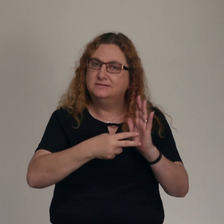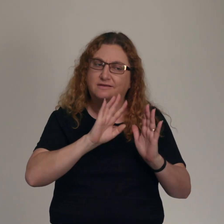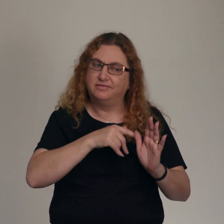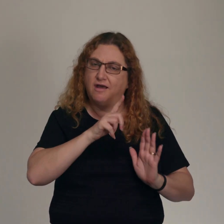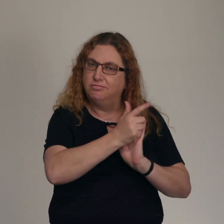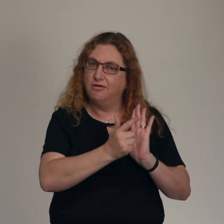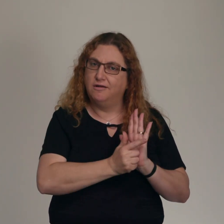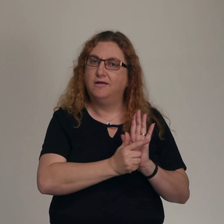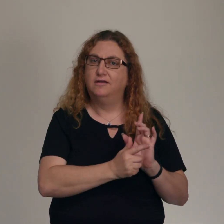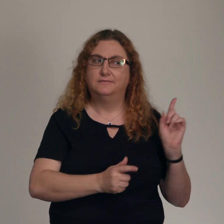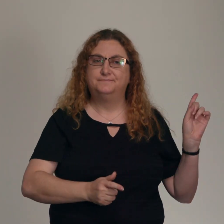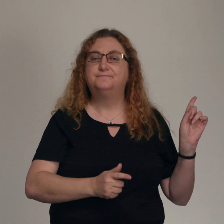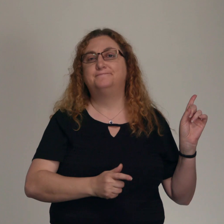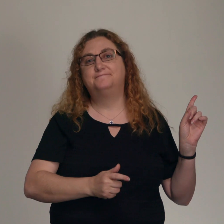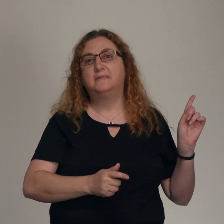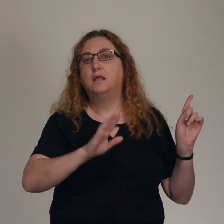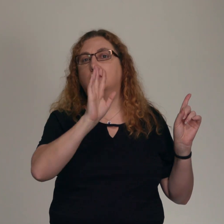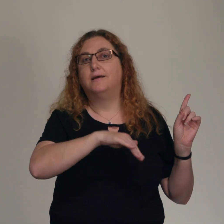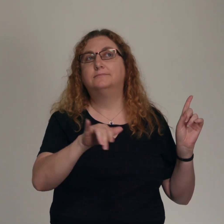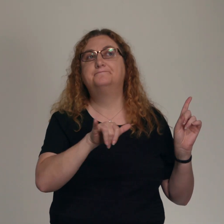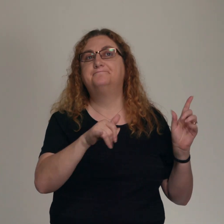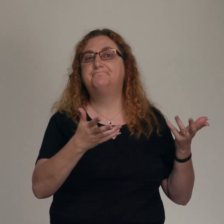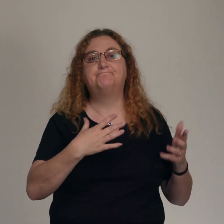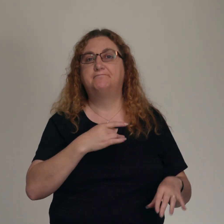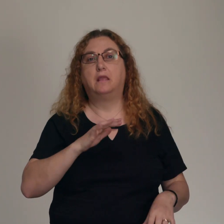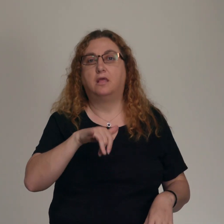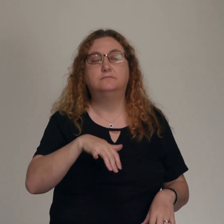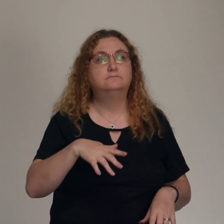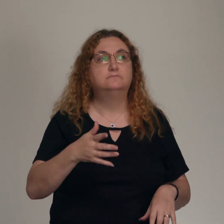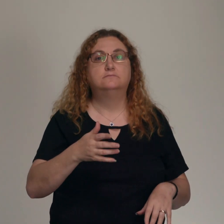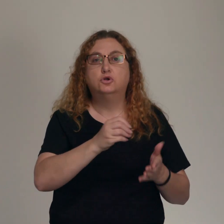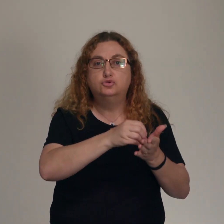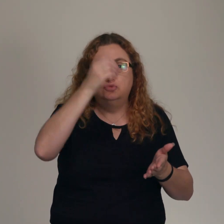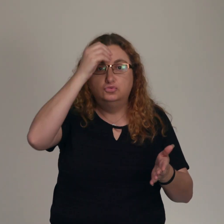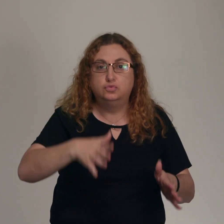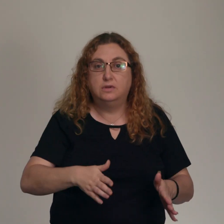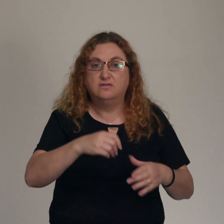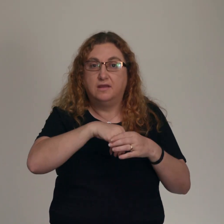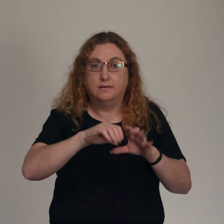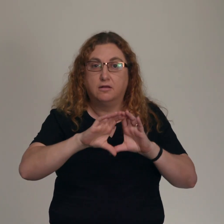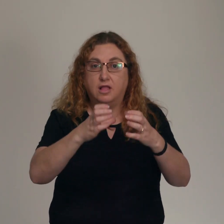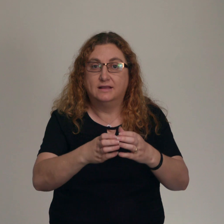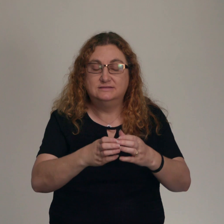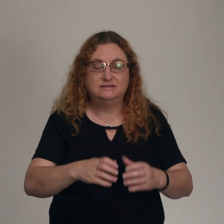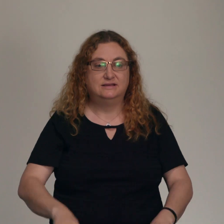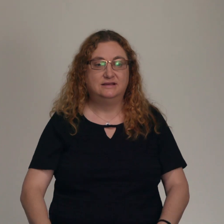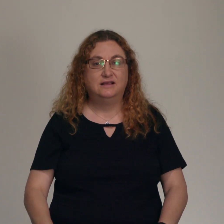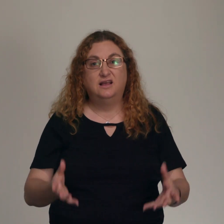kind of like the student in school who is in a class, and rather than striving to learn the material because